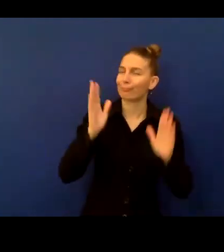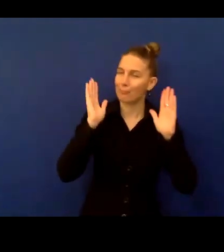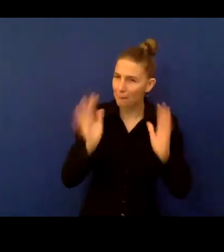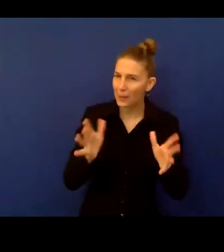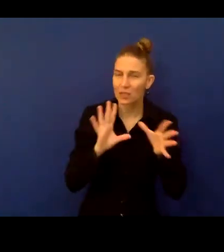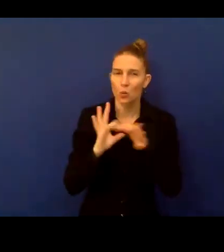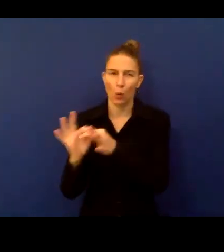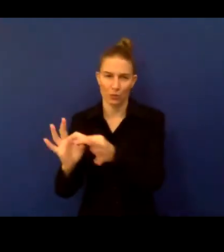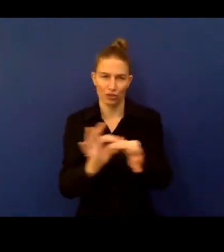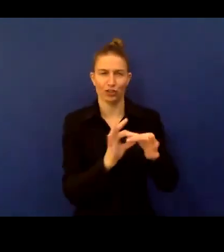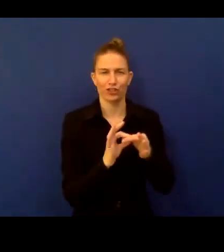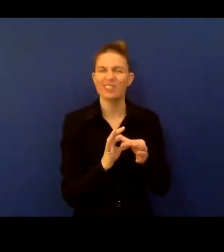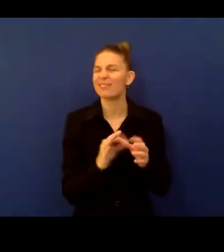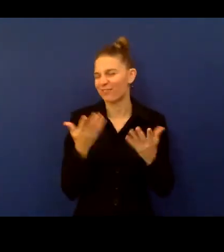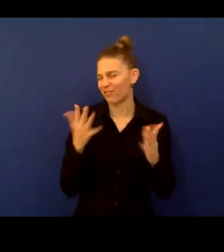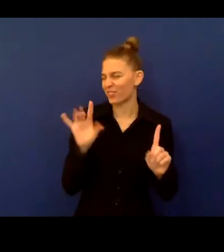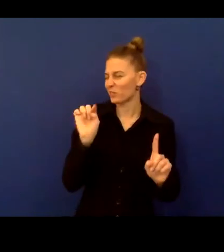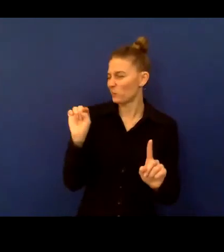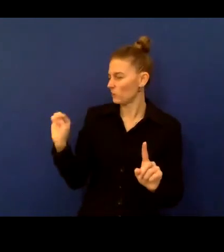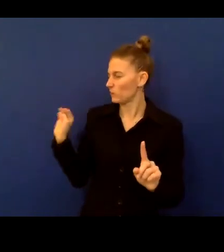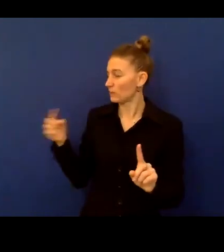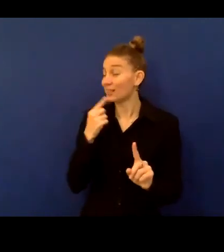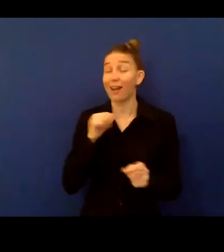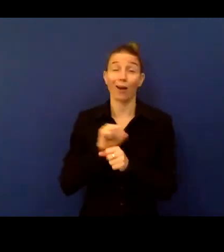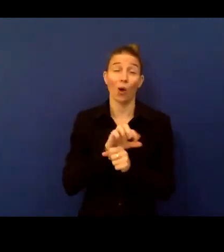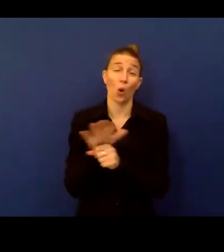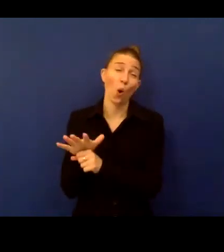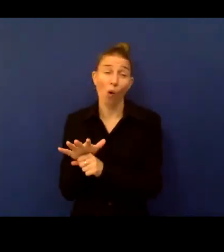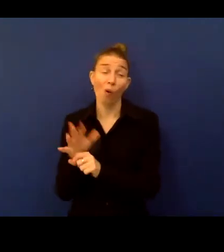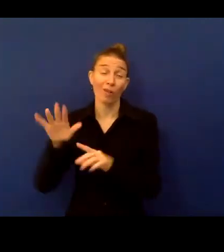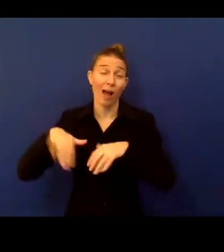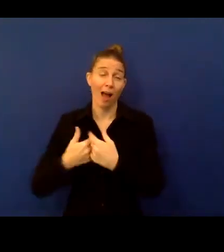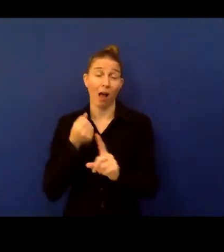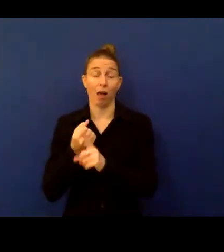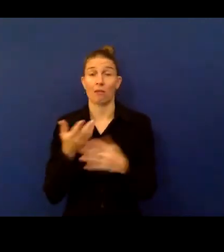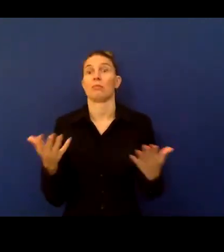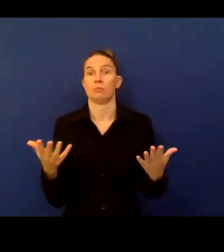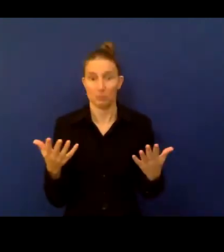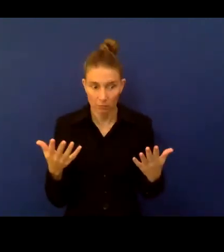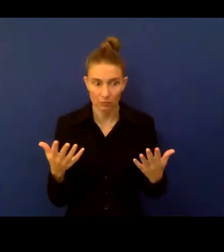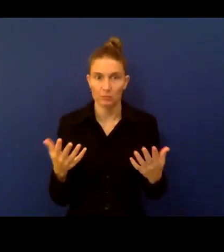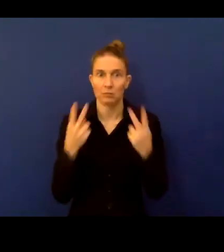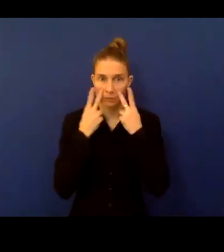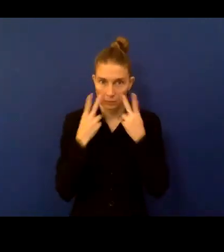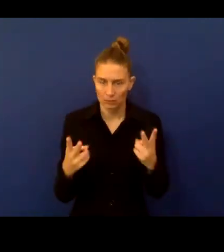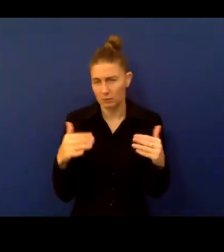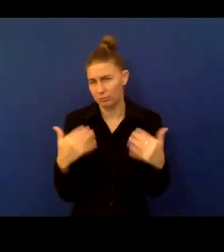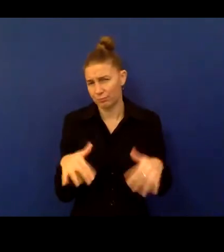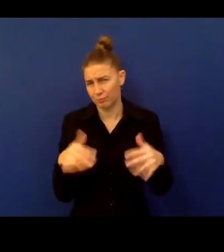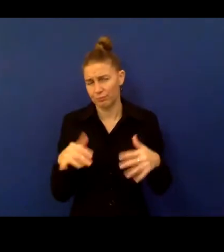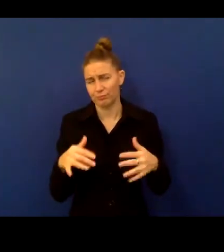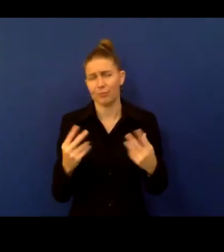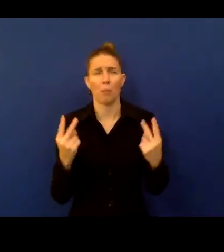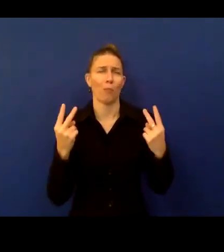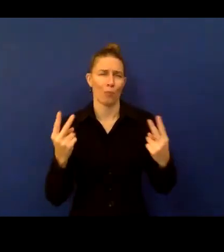COVID factor that it's really highlighted the importance of inclusive and disaggregated data in order to understand and address the